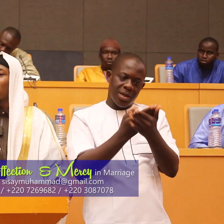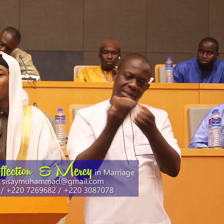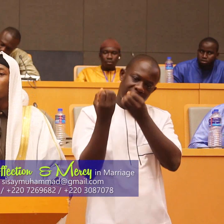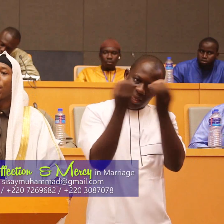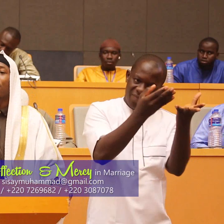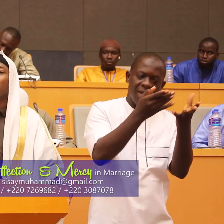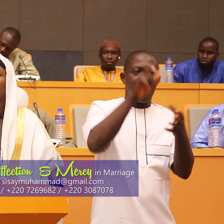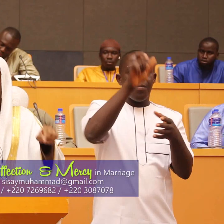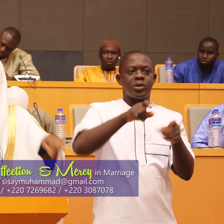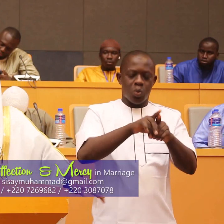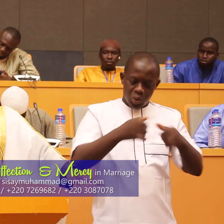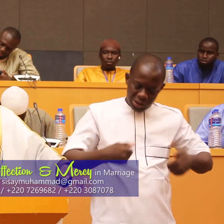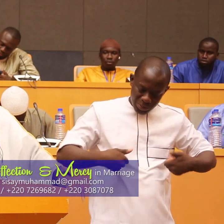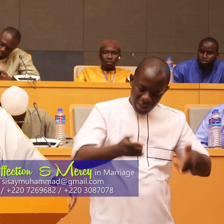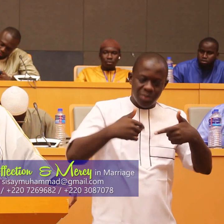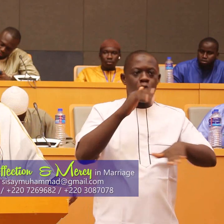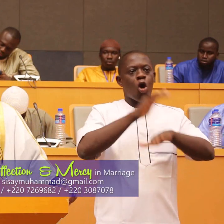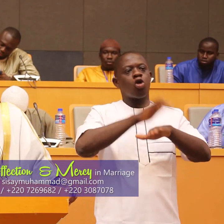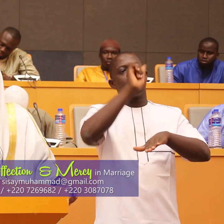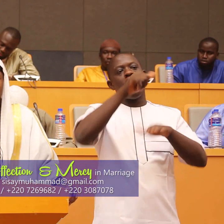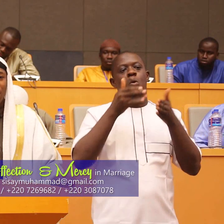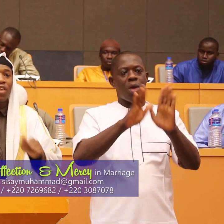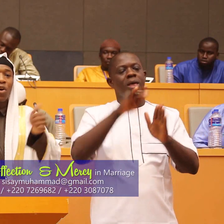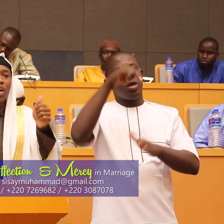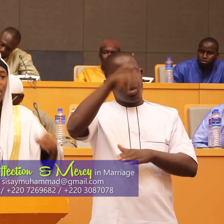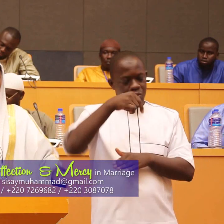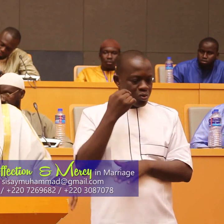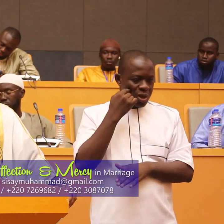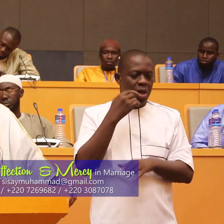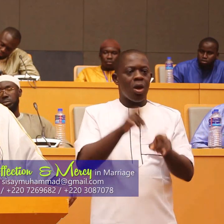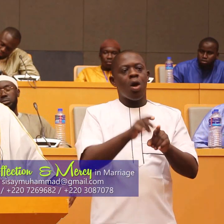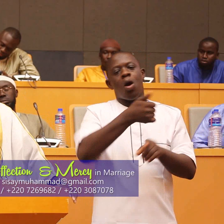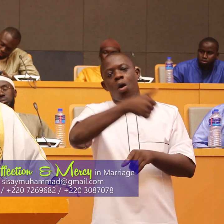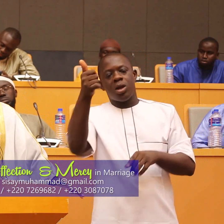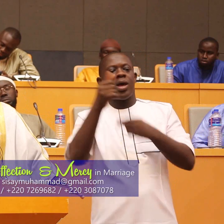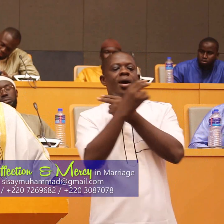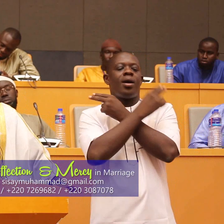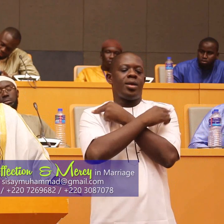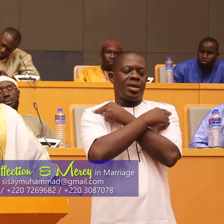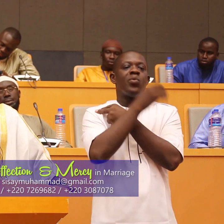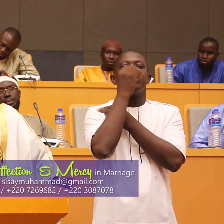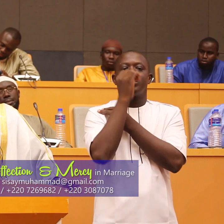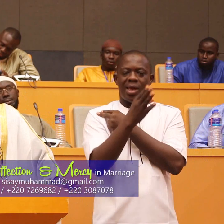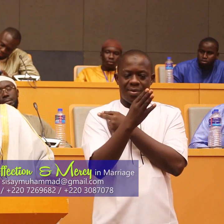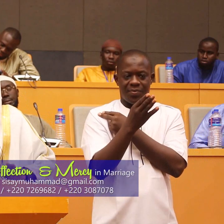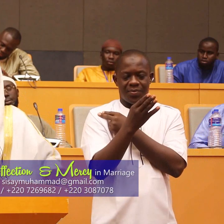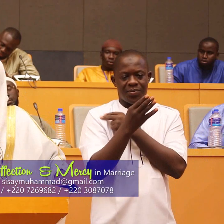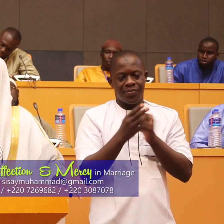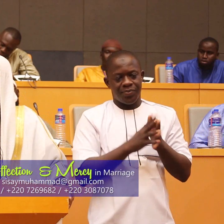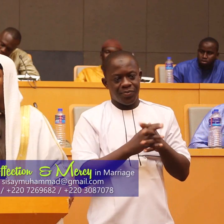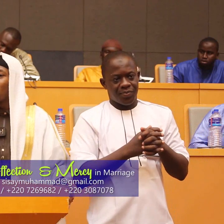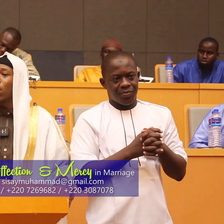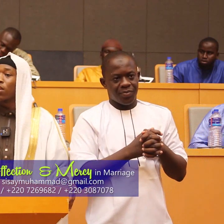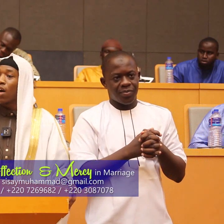to someone who spent in your path today and the other angel will say Allahumma a'ti munfiqan